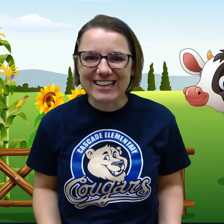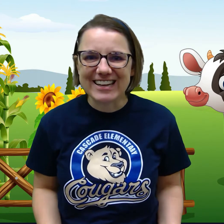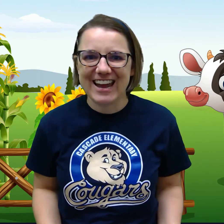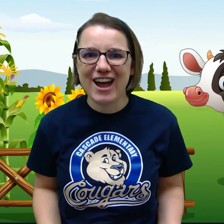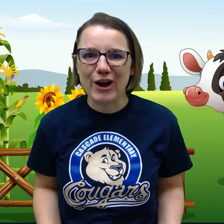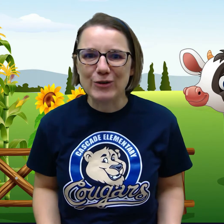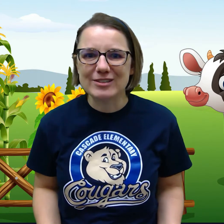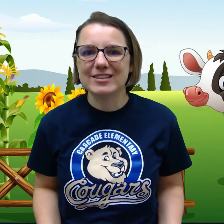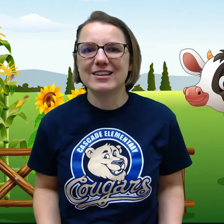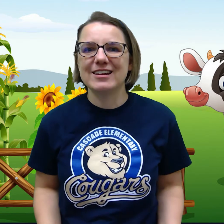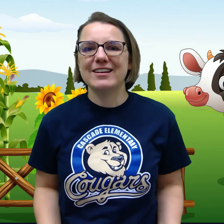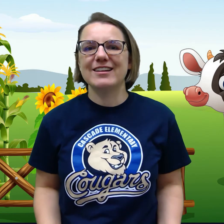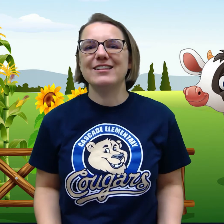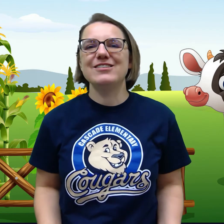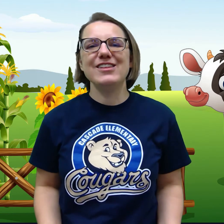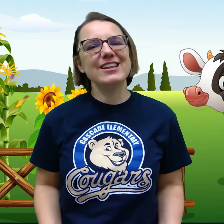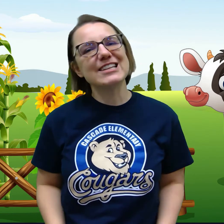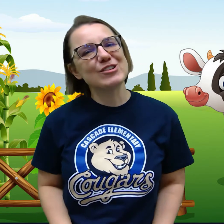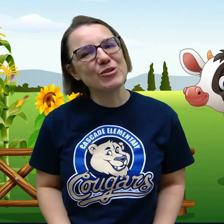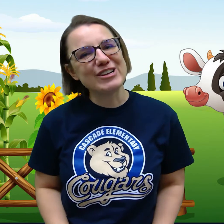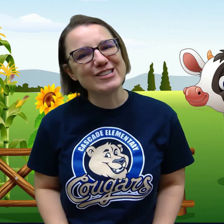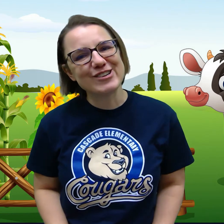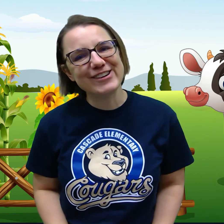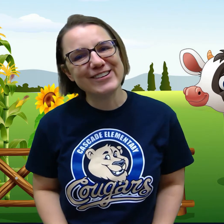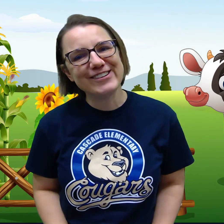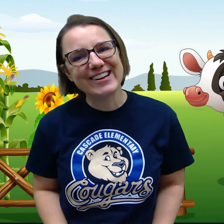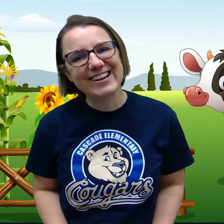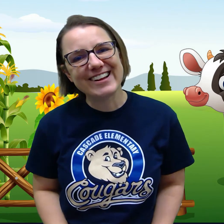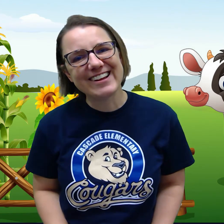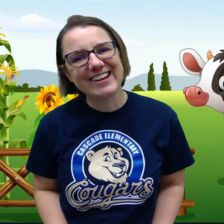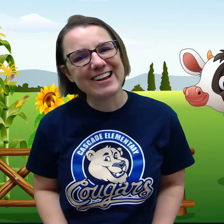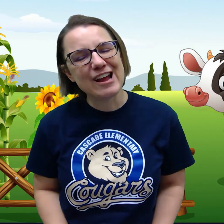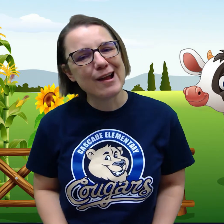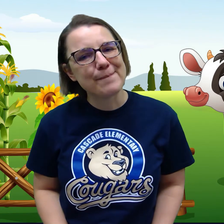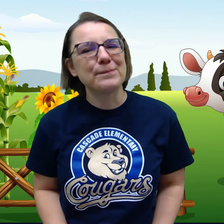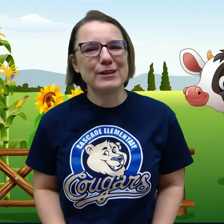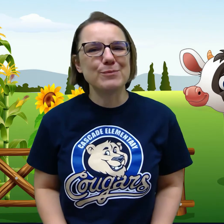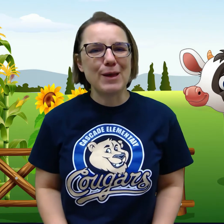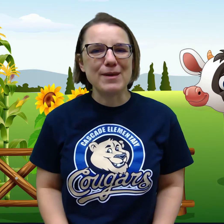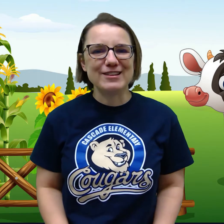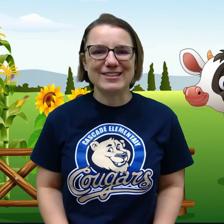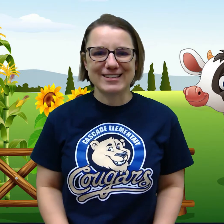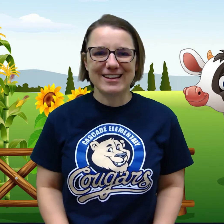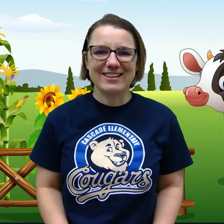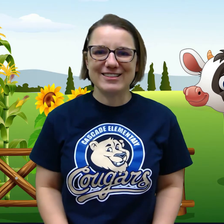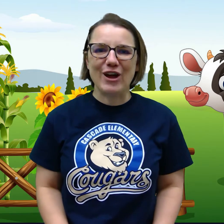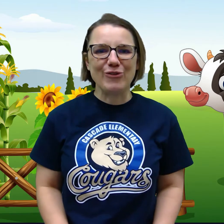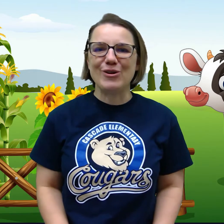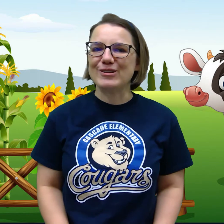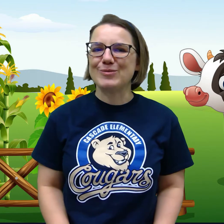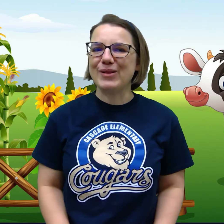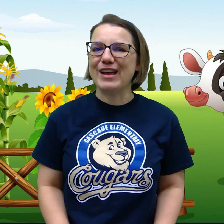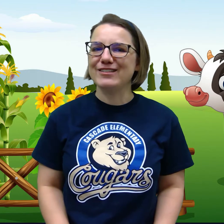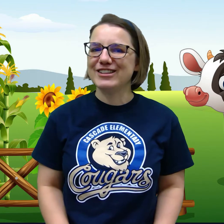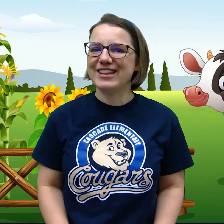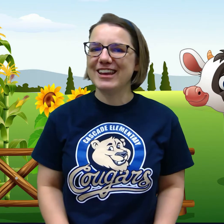cows? You think that story's true? This might be just a silly song for us to play, don't you think?